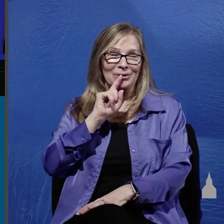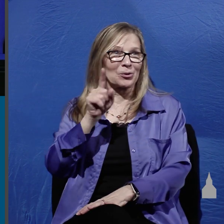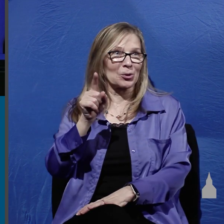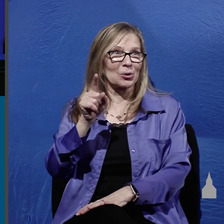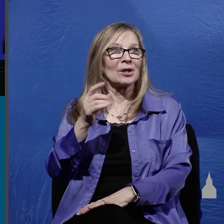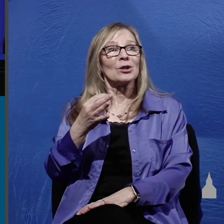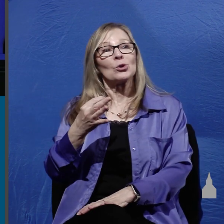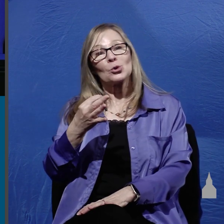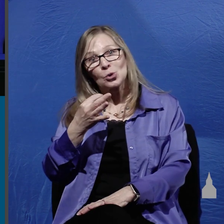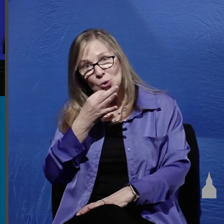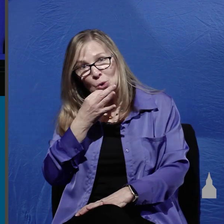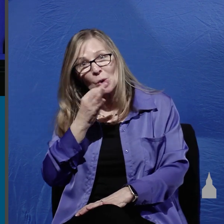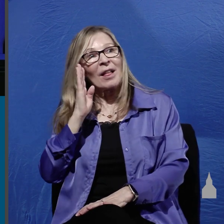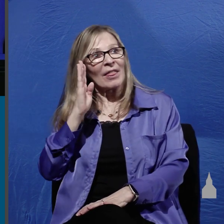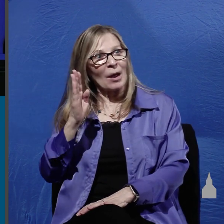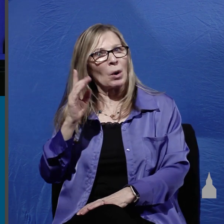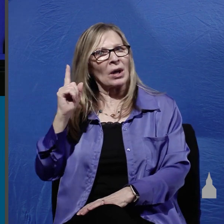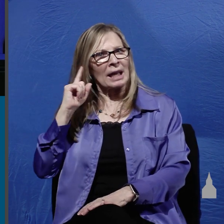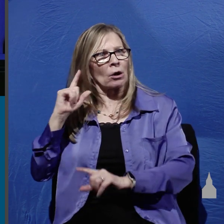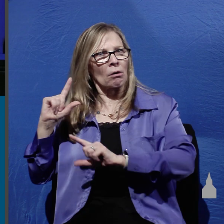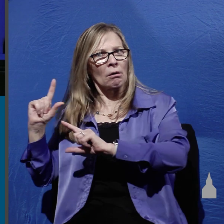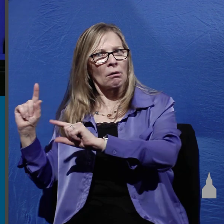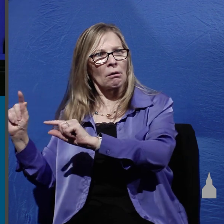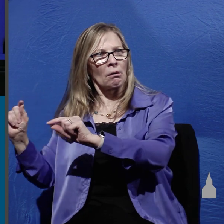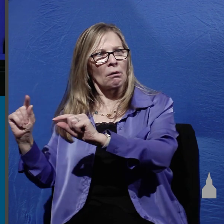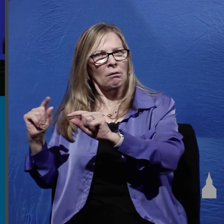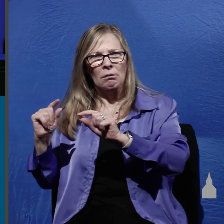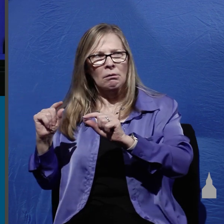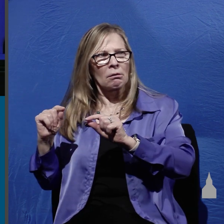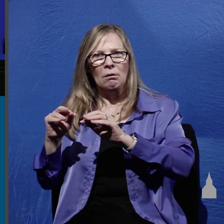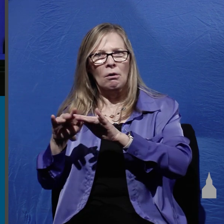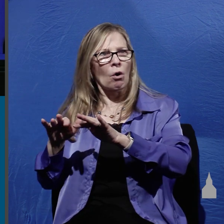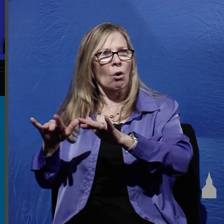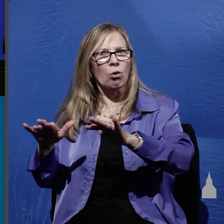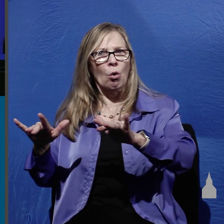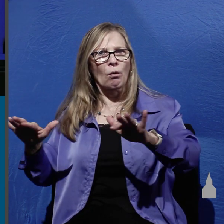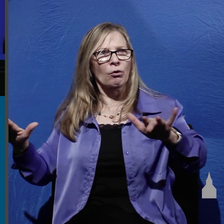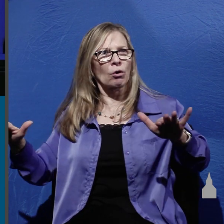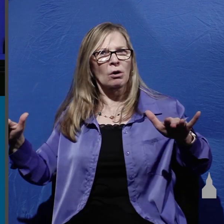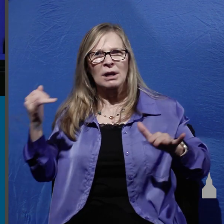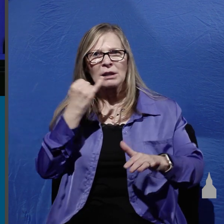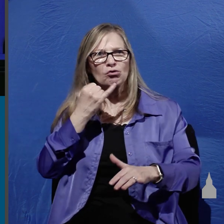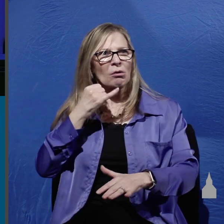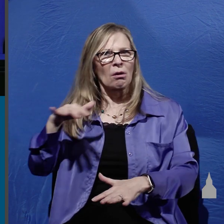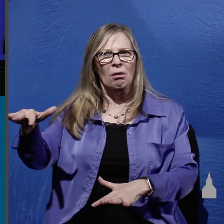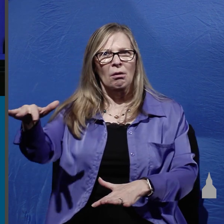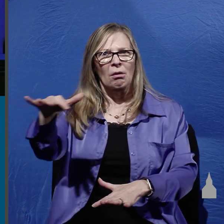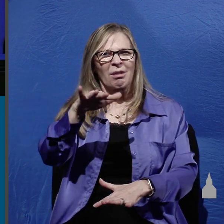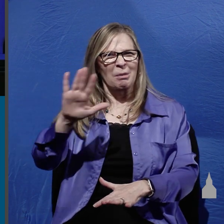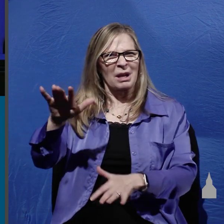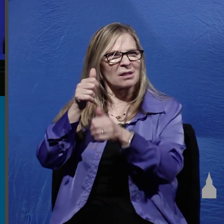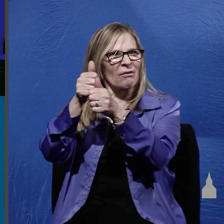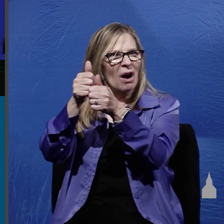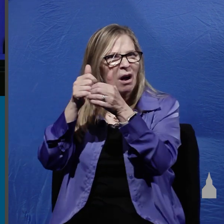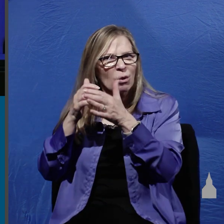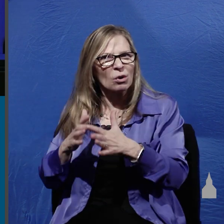words being spoken about Jesus all over Israel by his followers by his disciples